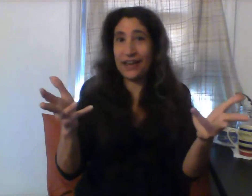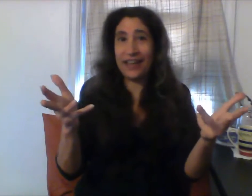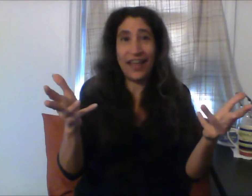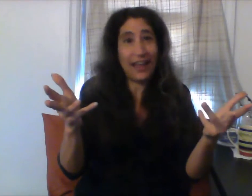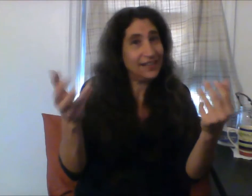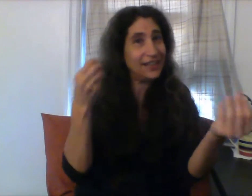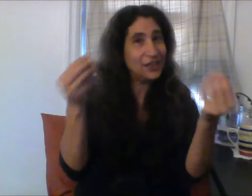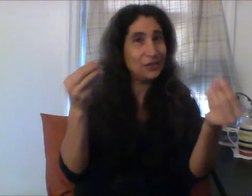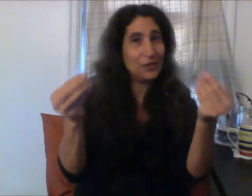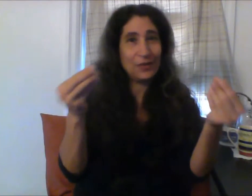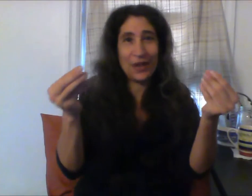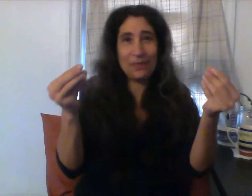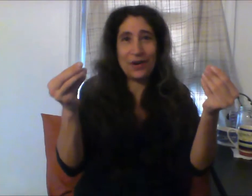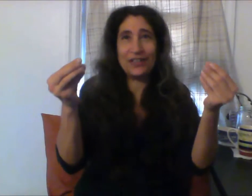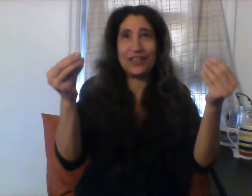I can to let you know that I'm watching.